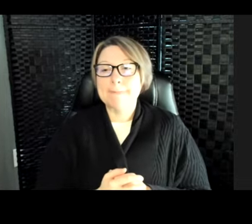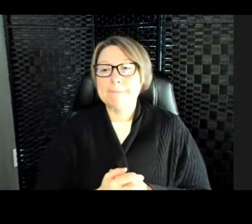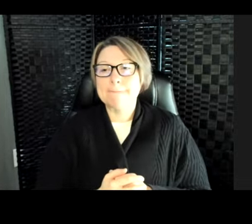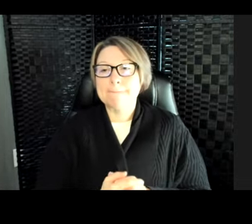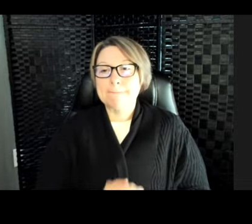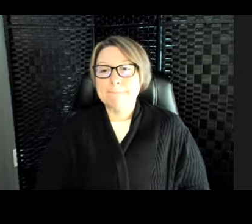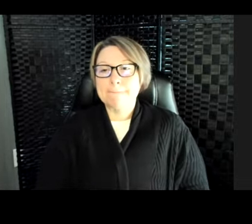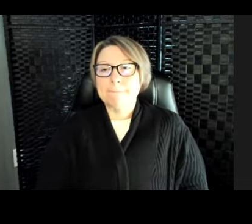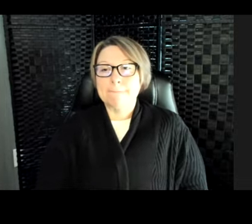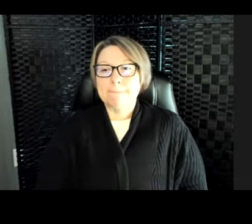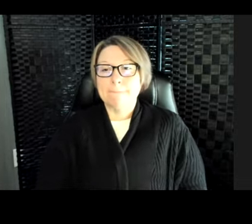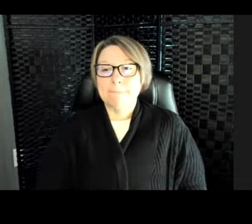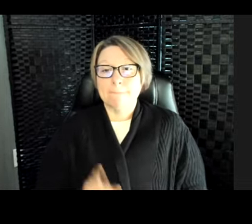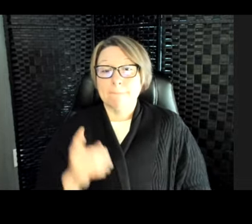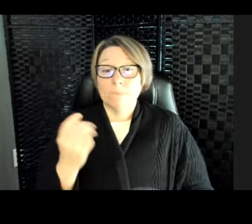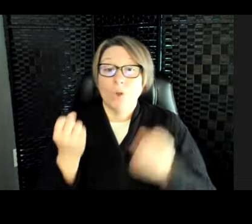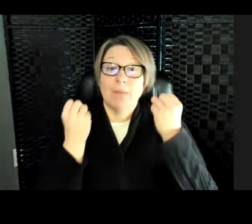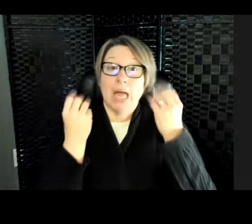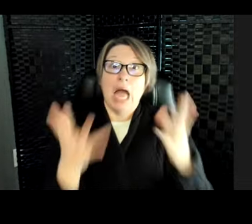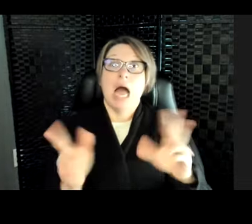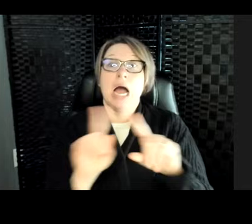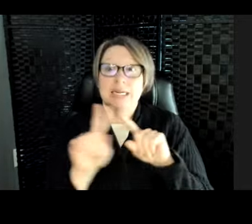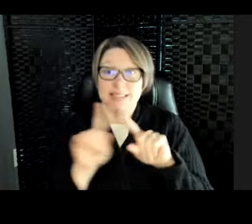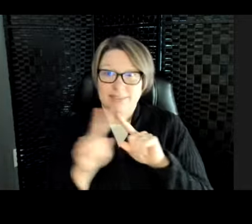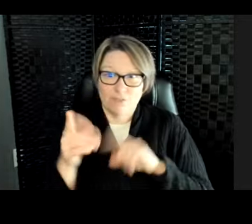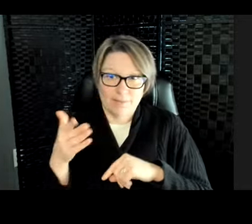Oh, there are a lot of different fish in this tank. More than 10 different kinds.